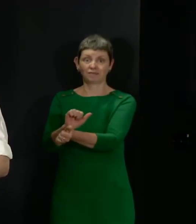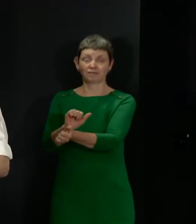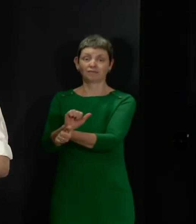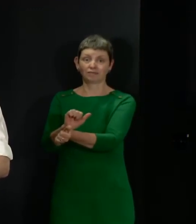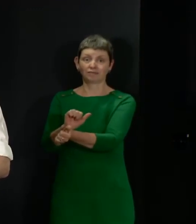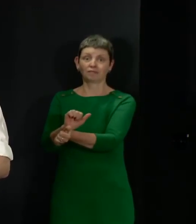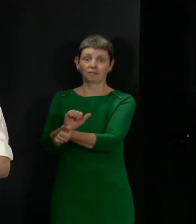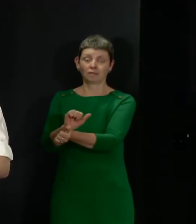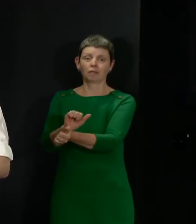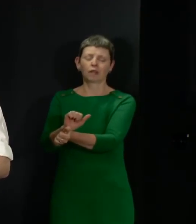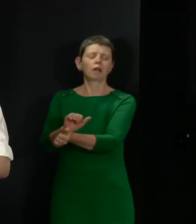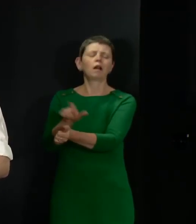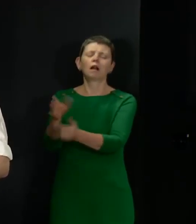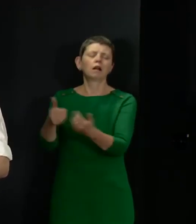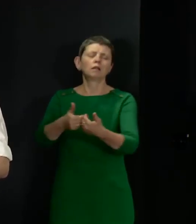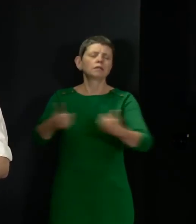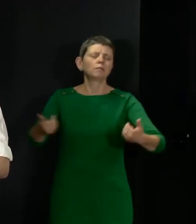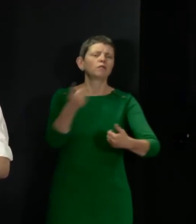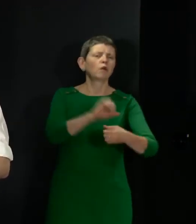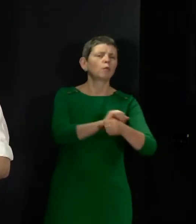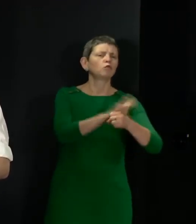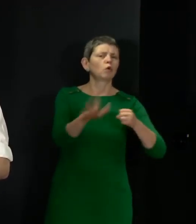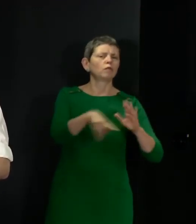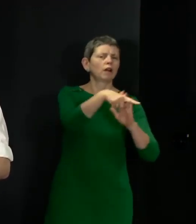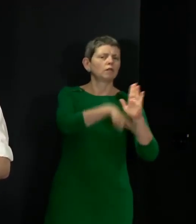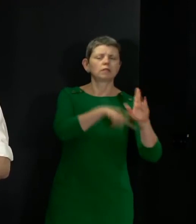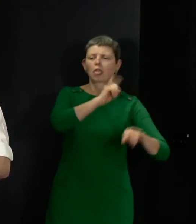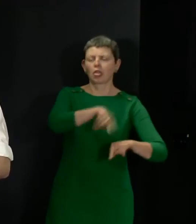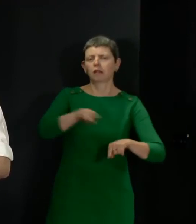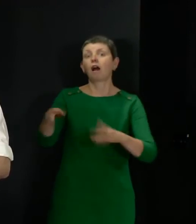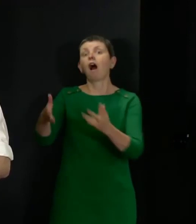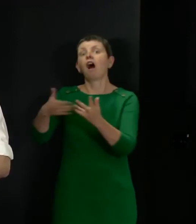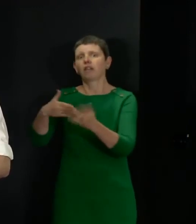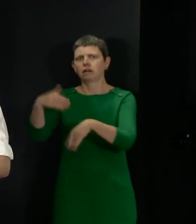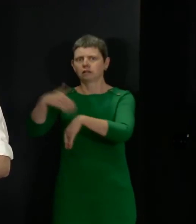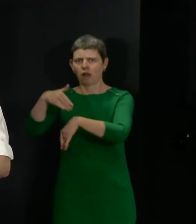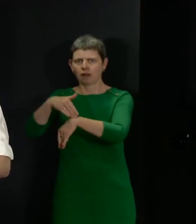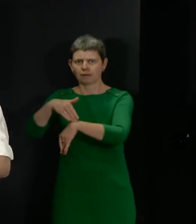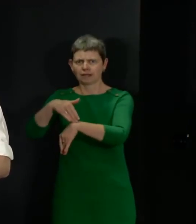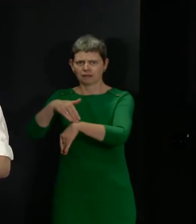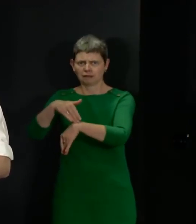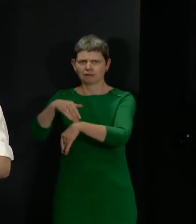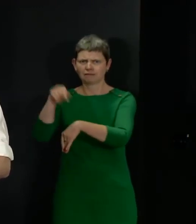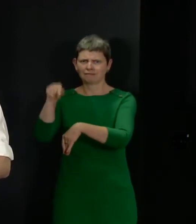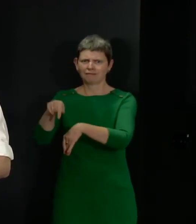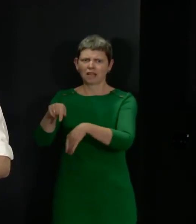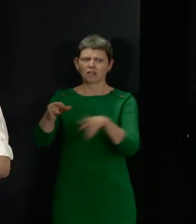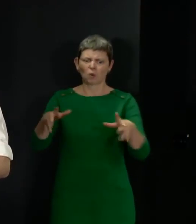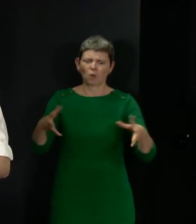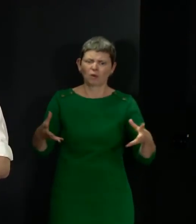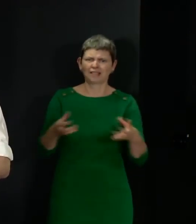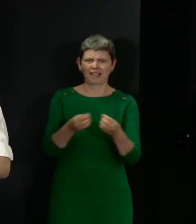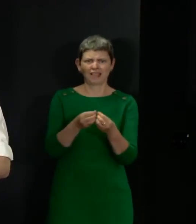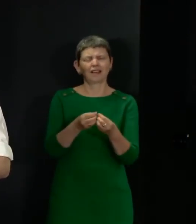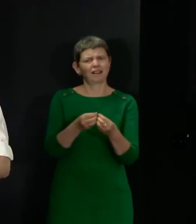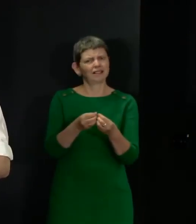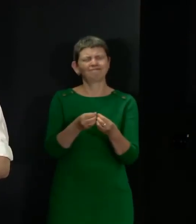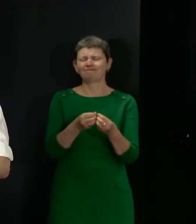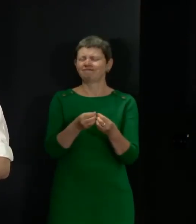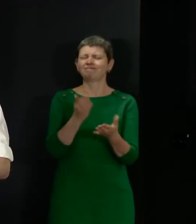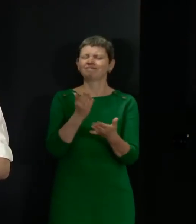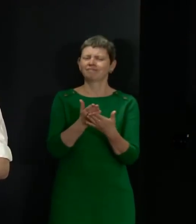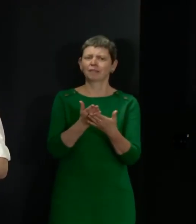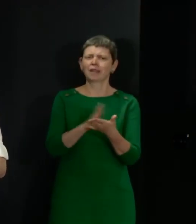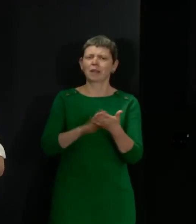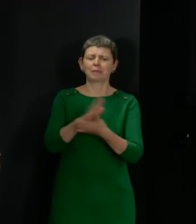to breach of the coronavirus regulations. But collectively, that puts an